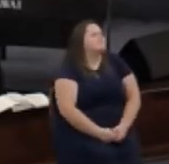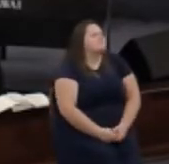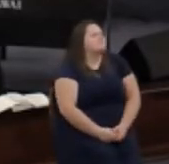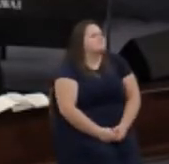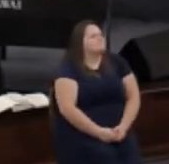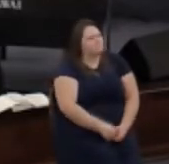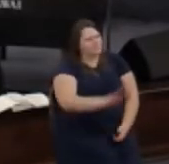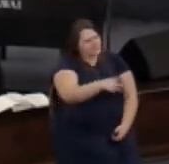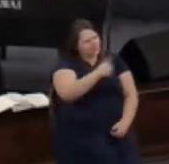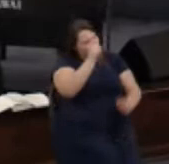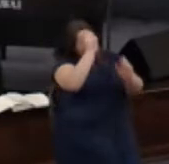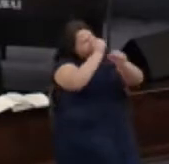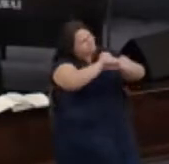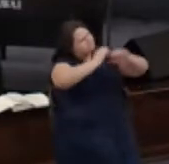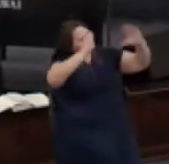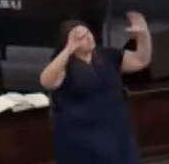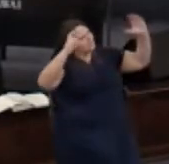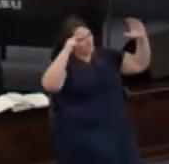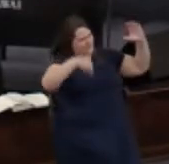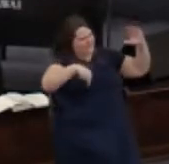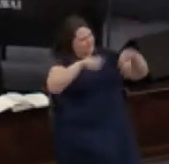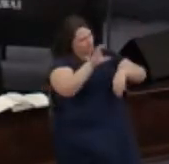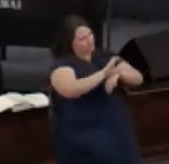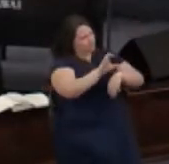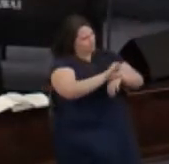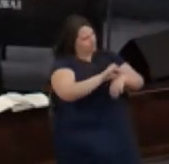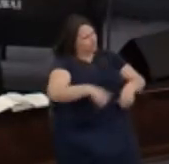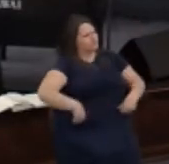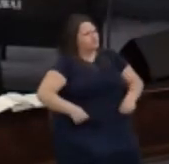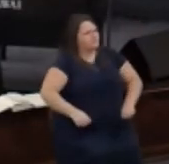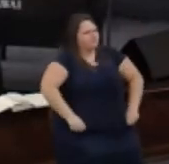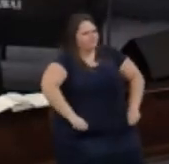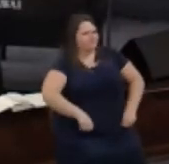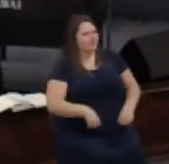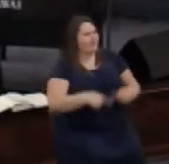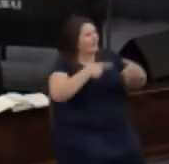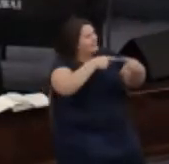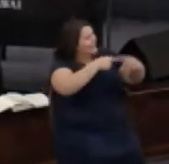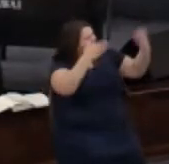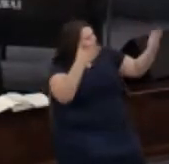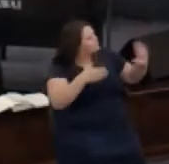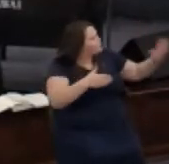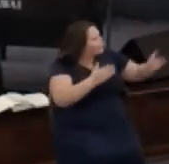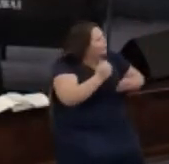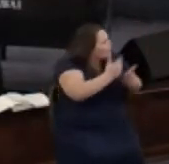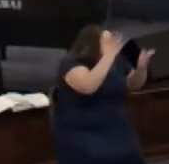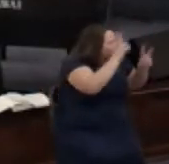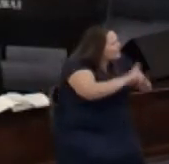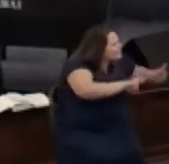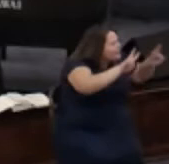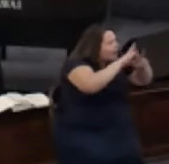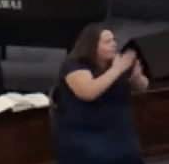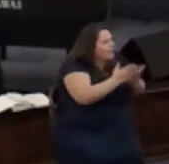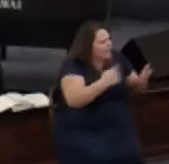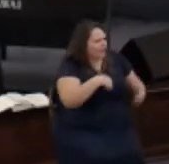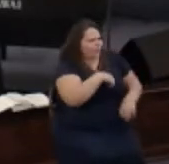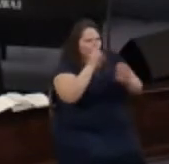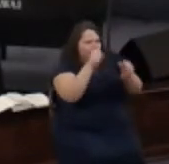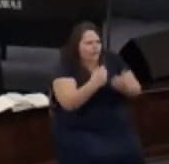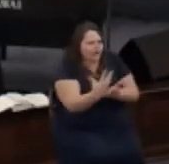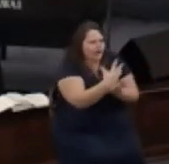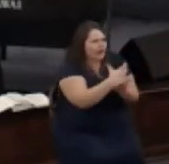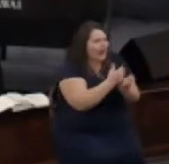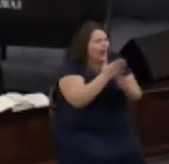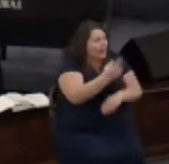imagine that for this church we get to collect the enemy's riches after our God the one true God